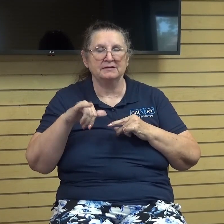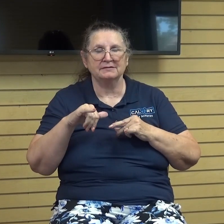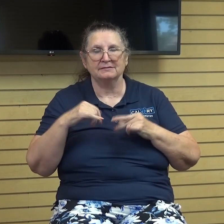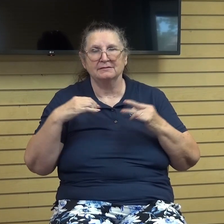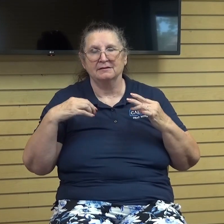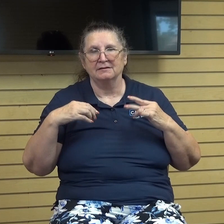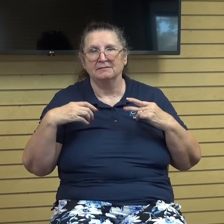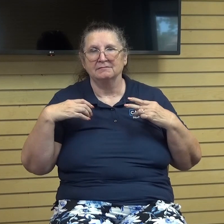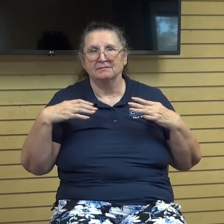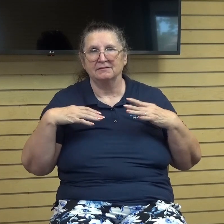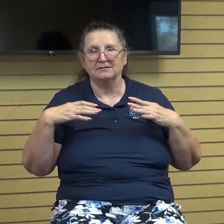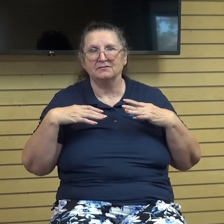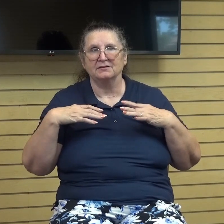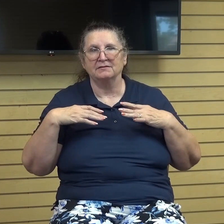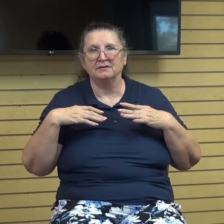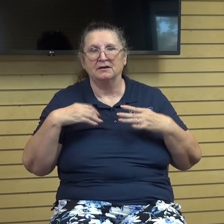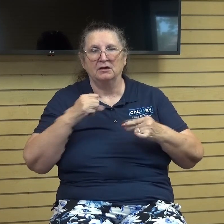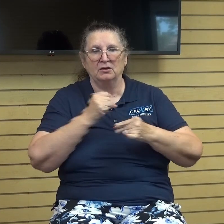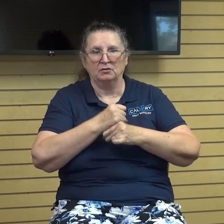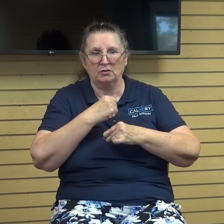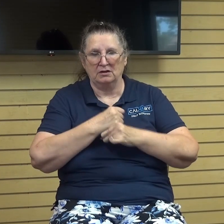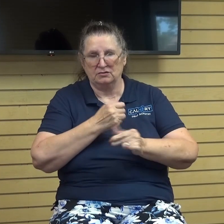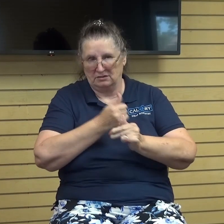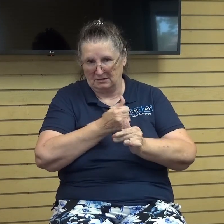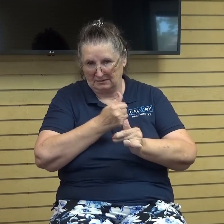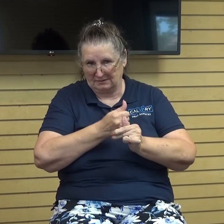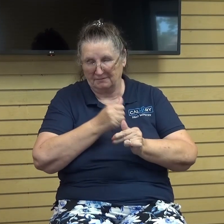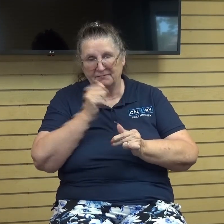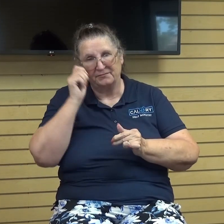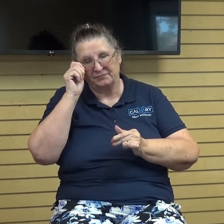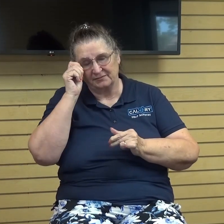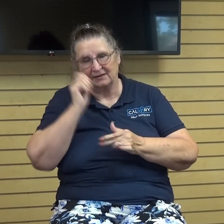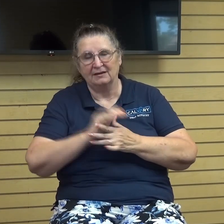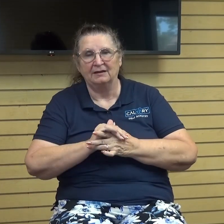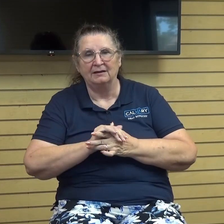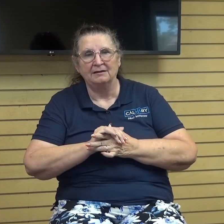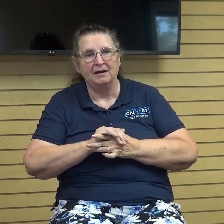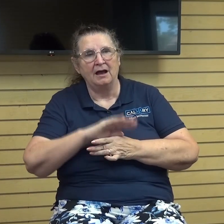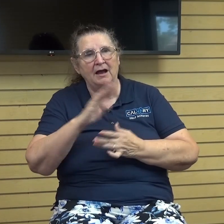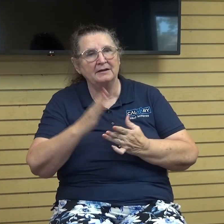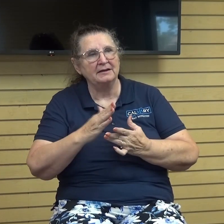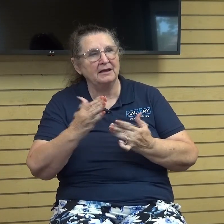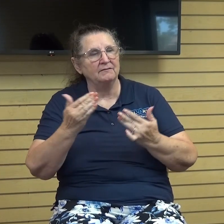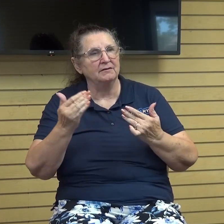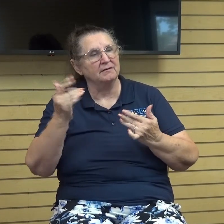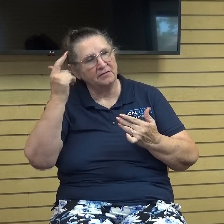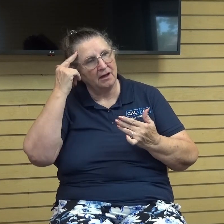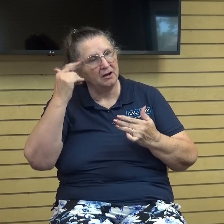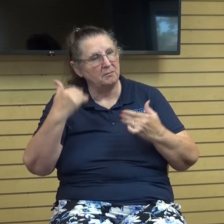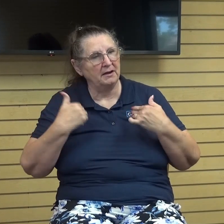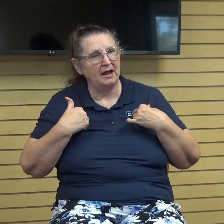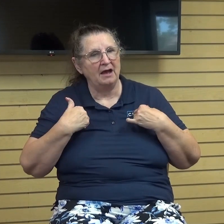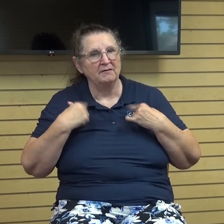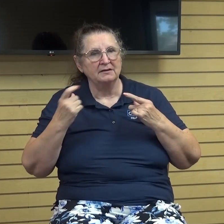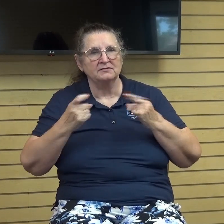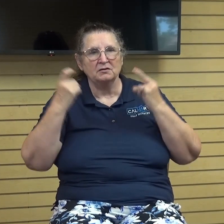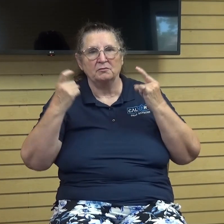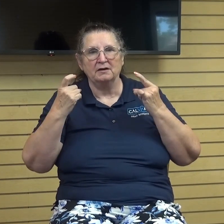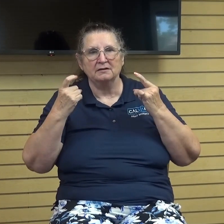is the creation itself and had never thought about having a a celebration of creation i think